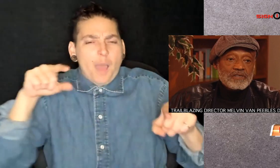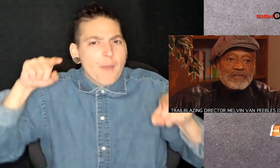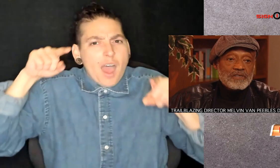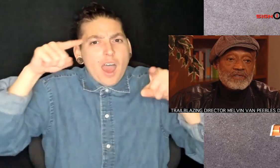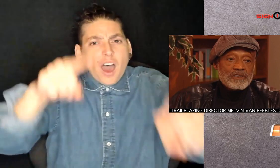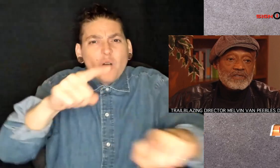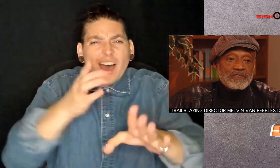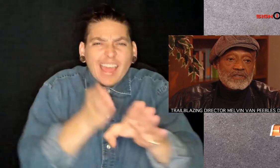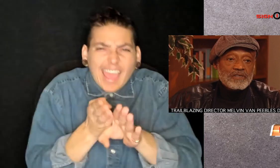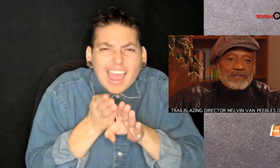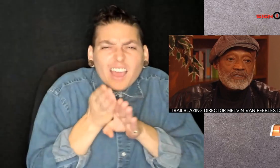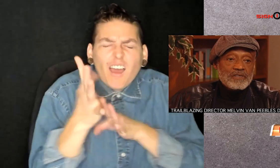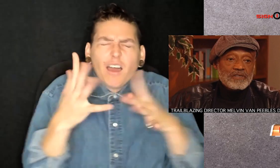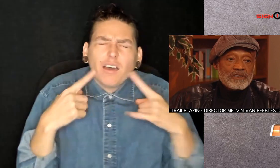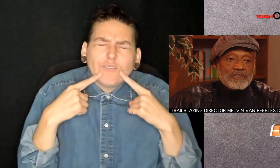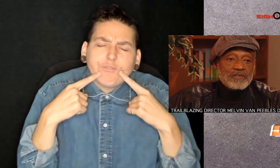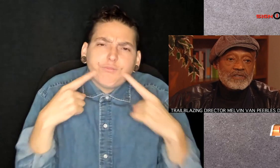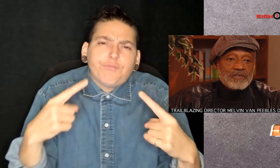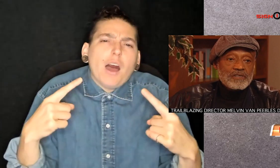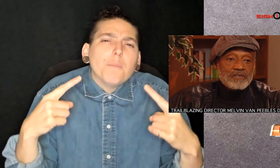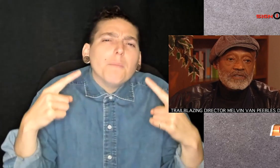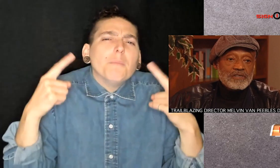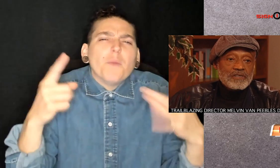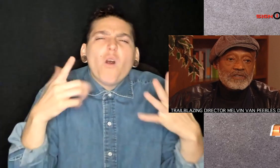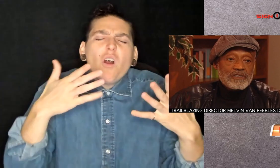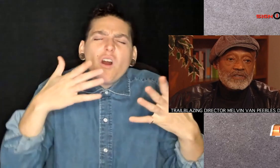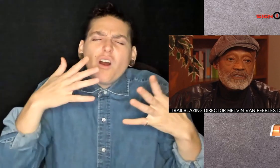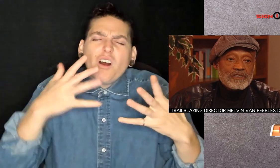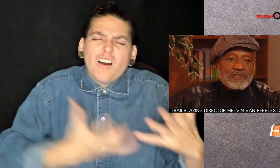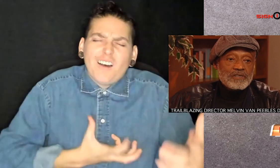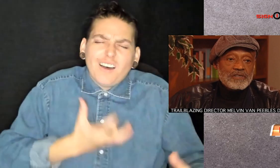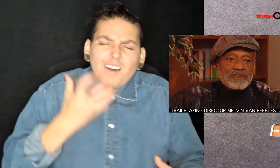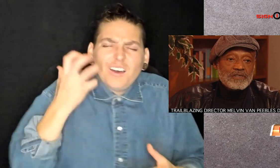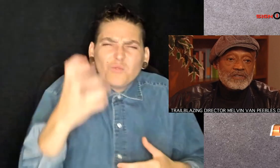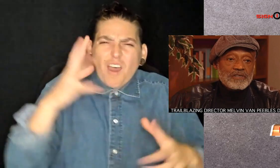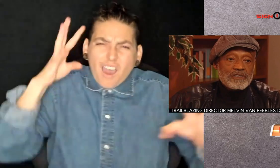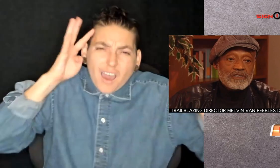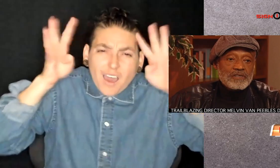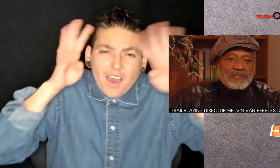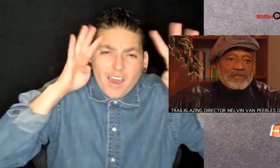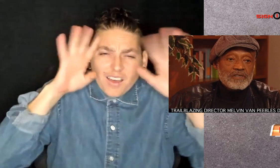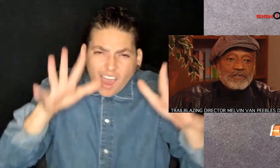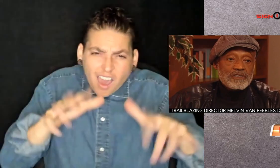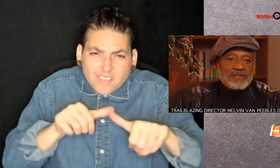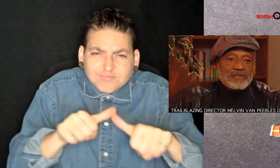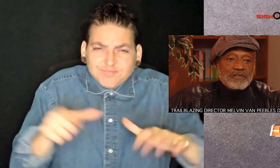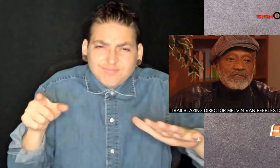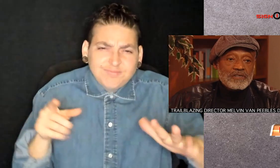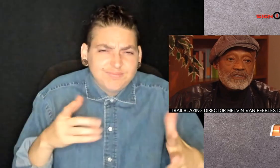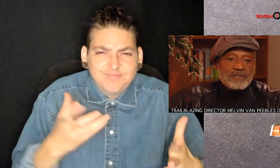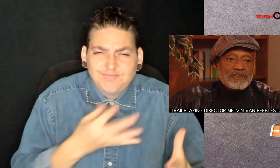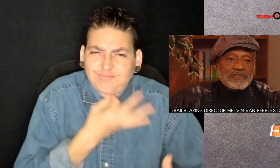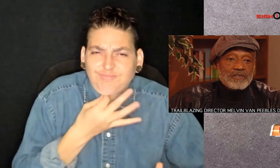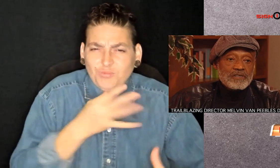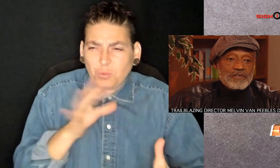unparalleled career distinguished by relentless innovation, boundless curiosity,